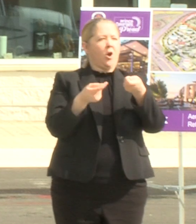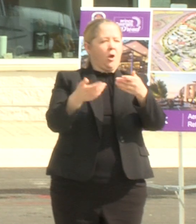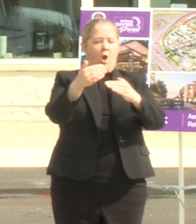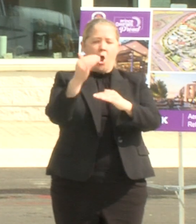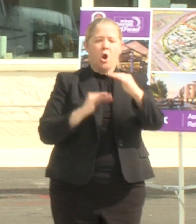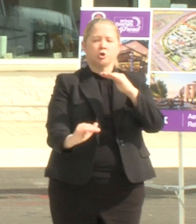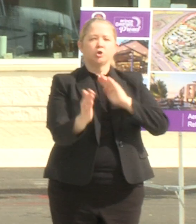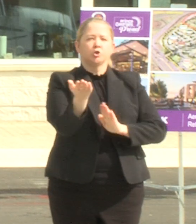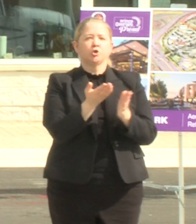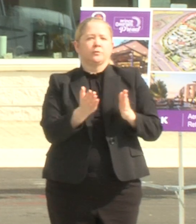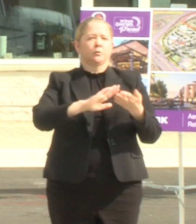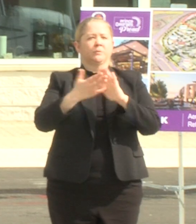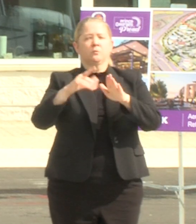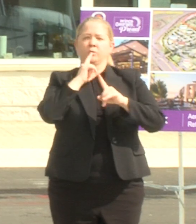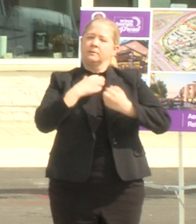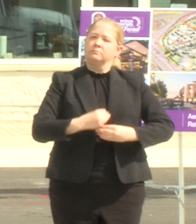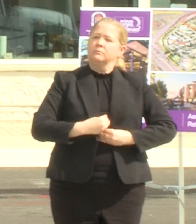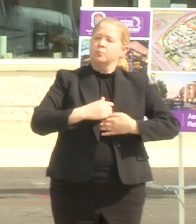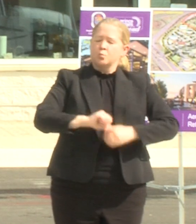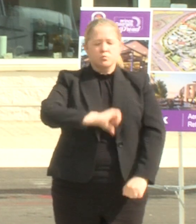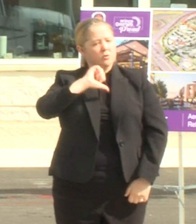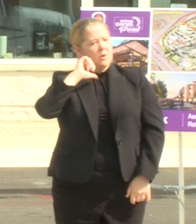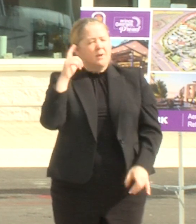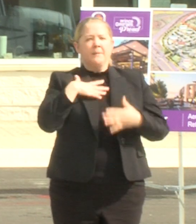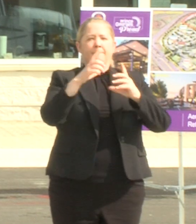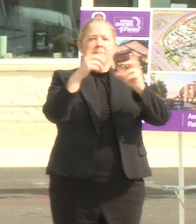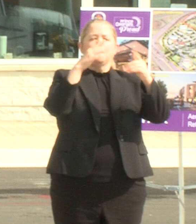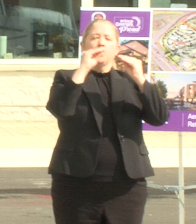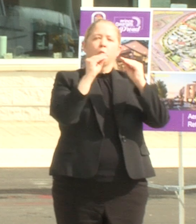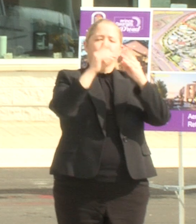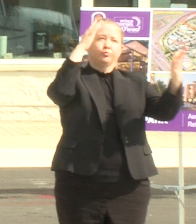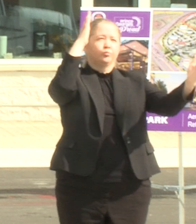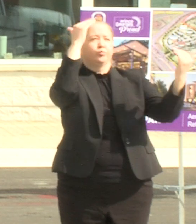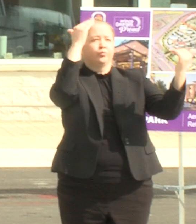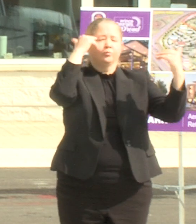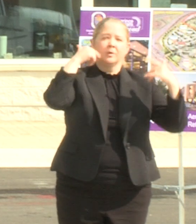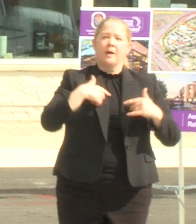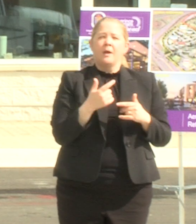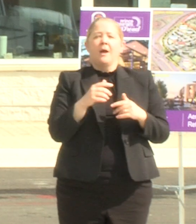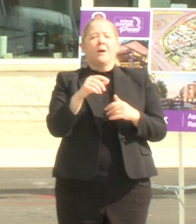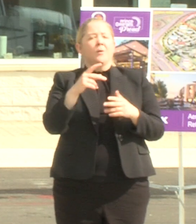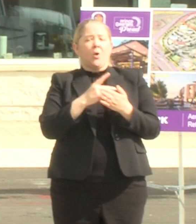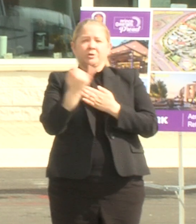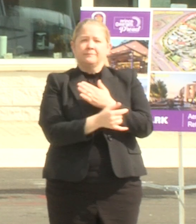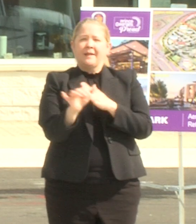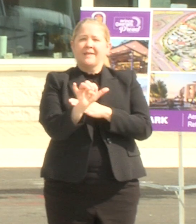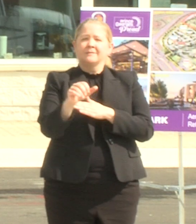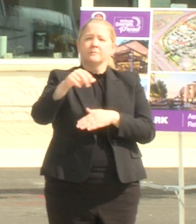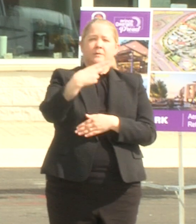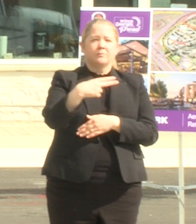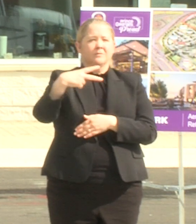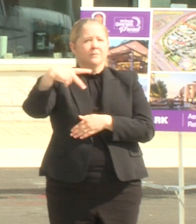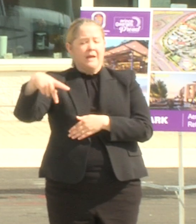extremely proud and gives me a greater sense of hope projects like hampton park is about leveling the playing field it's about